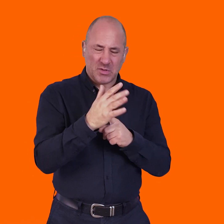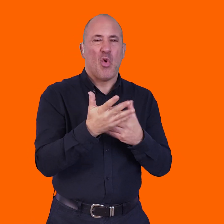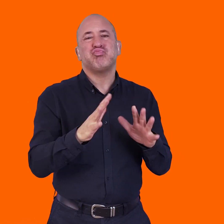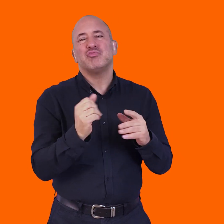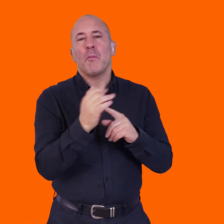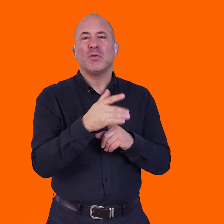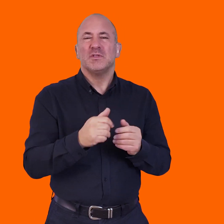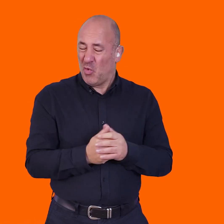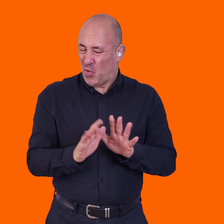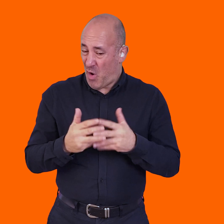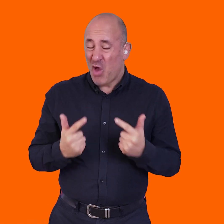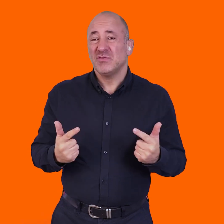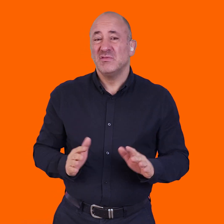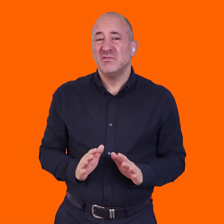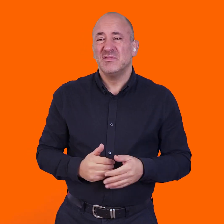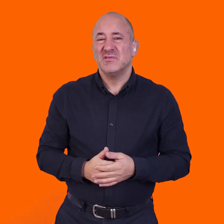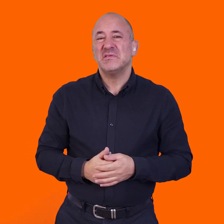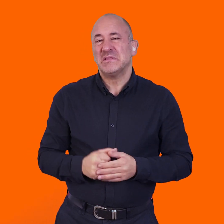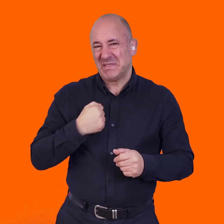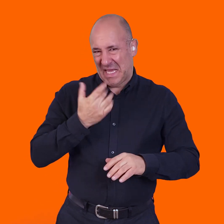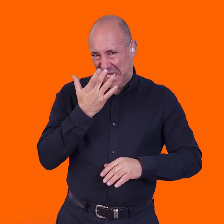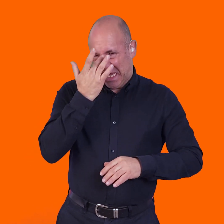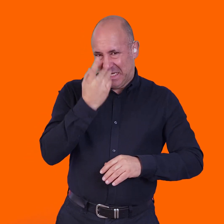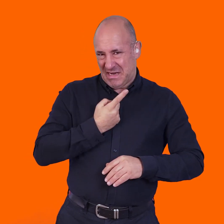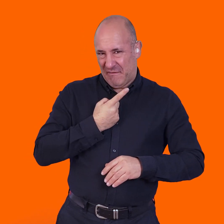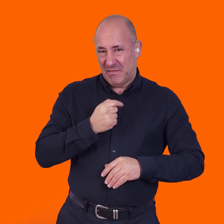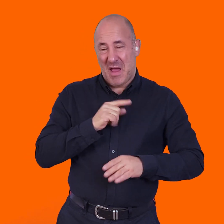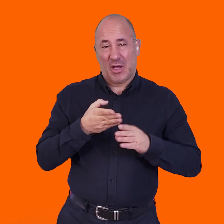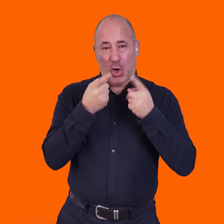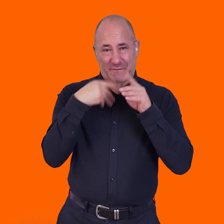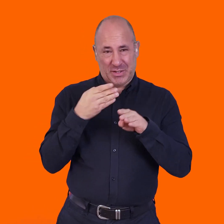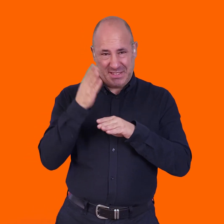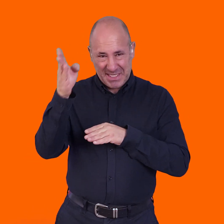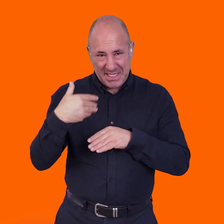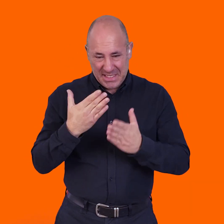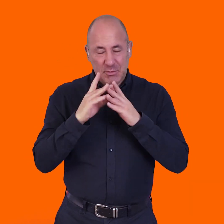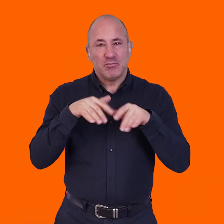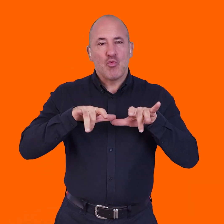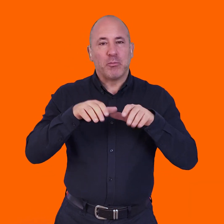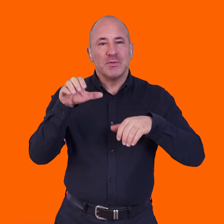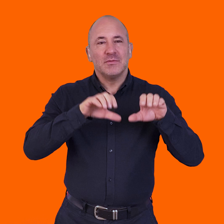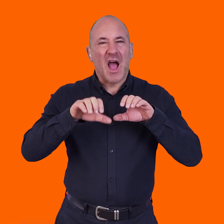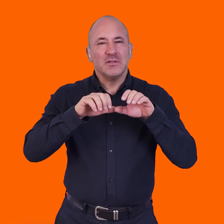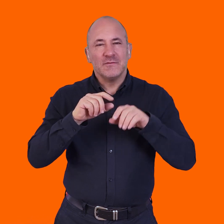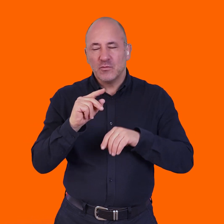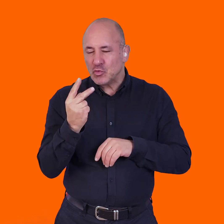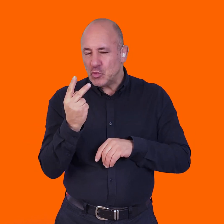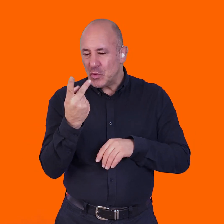shows? We use it a lot. I'm a bit of a geek. Like, when I went to uni, I studied computer